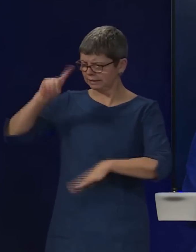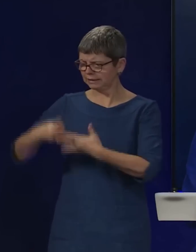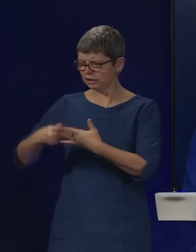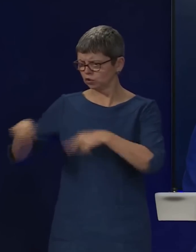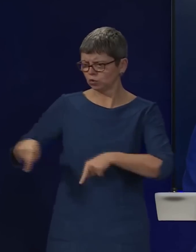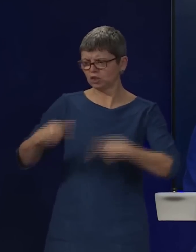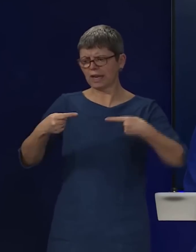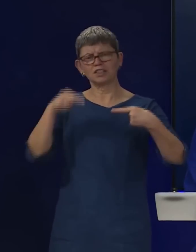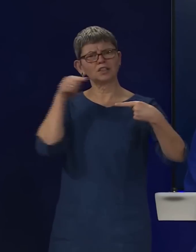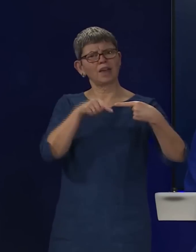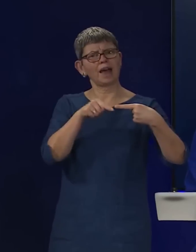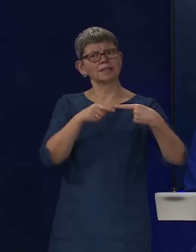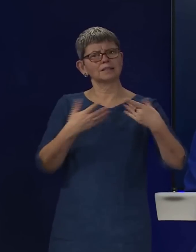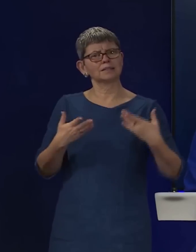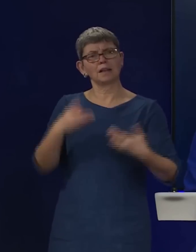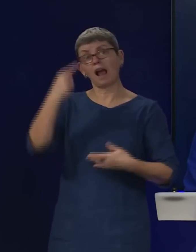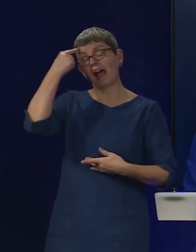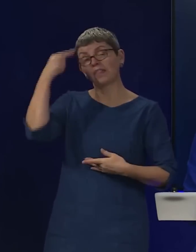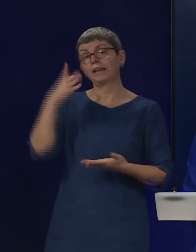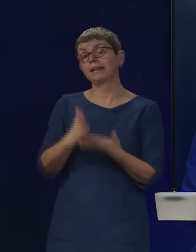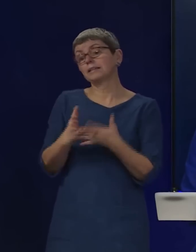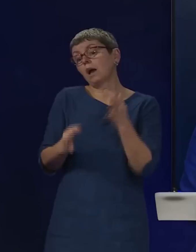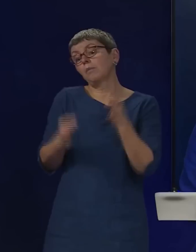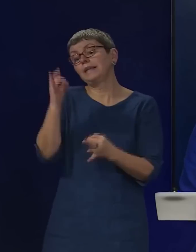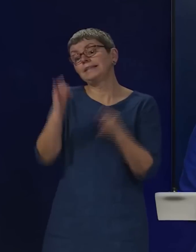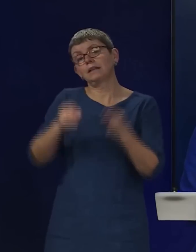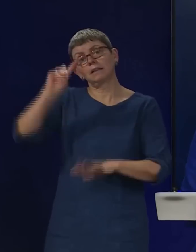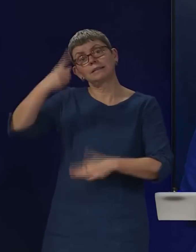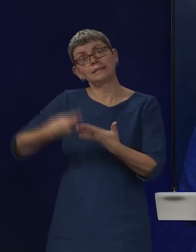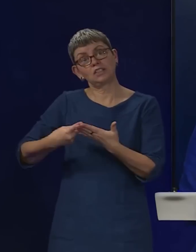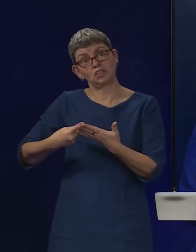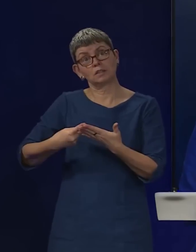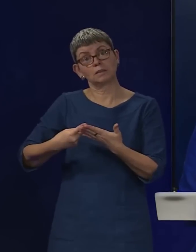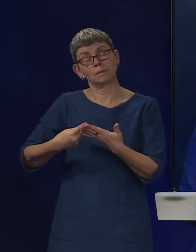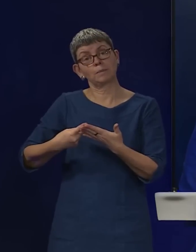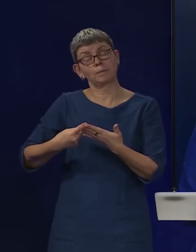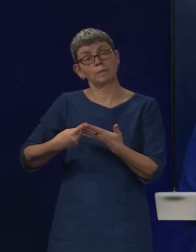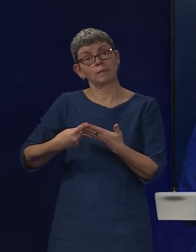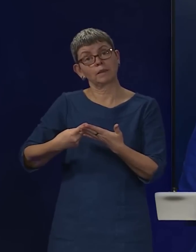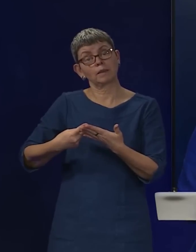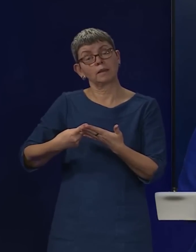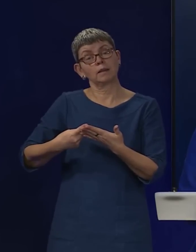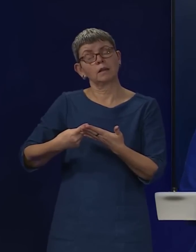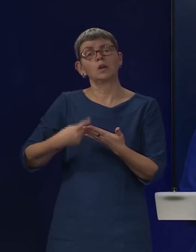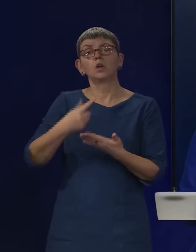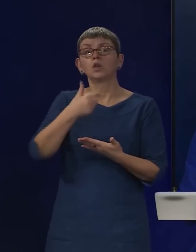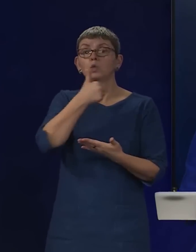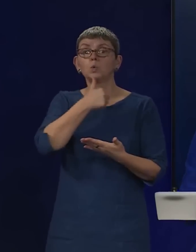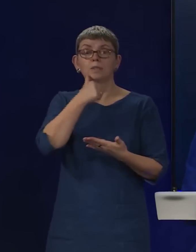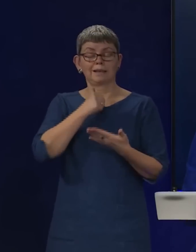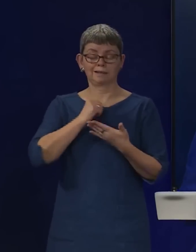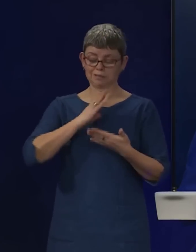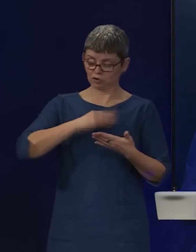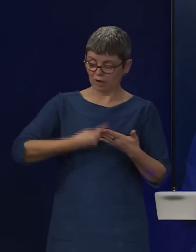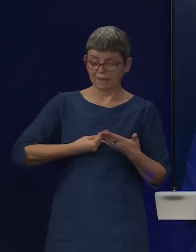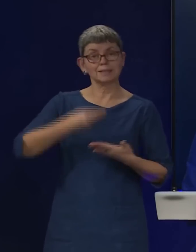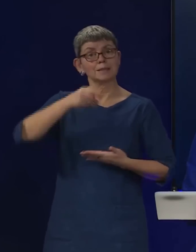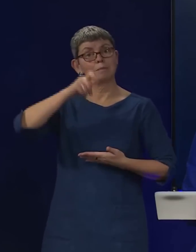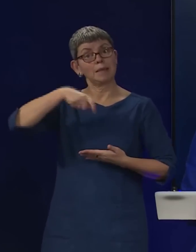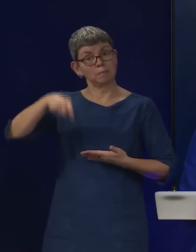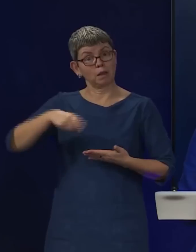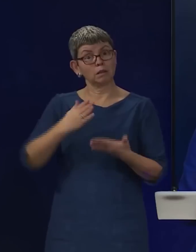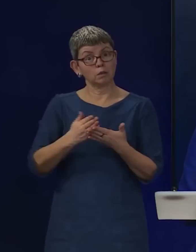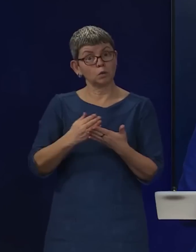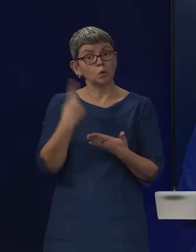be quite simply a political decision and I think it will be using trans people, already one of the most